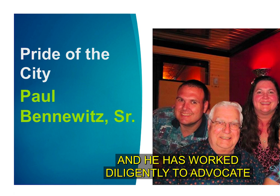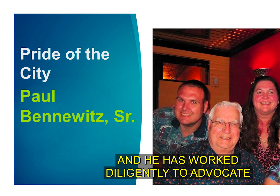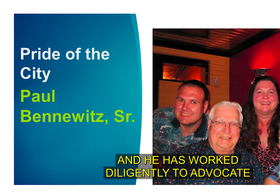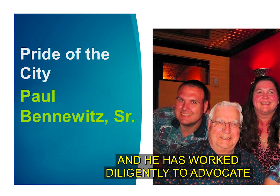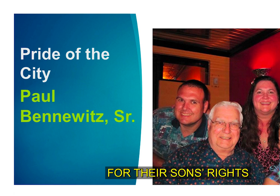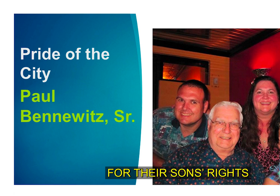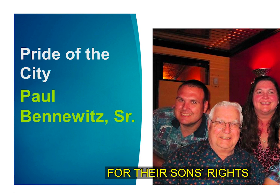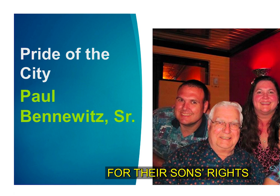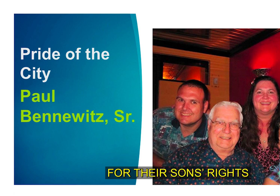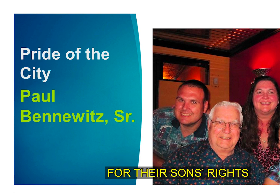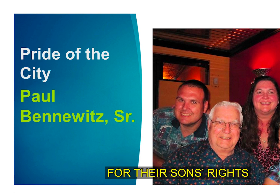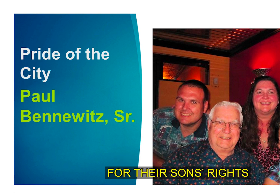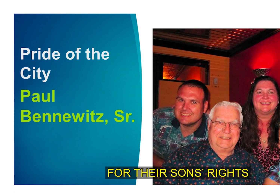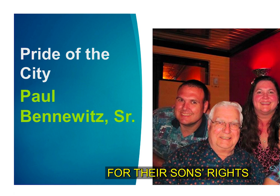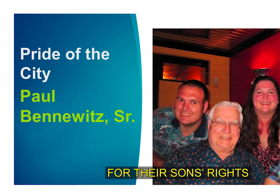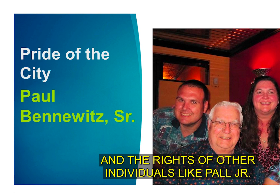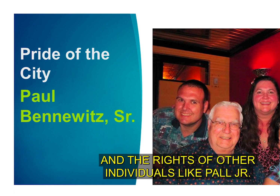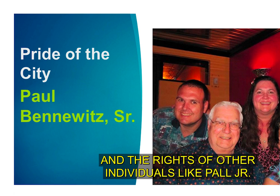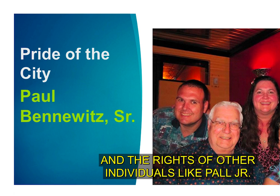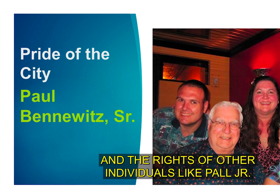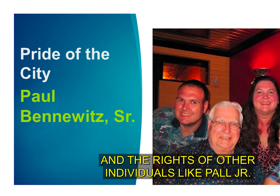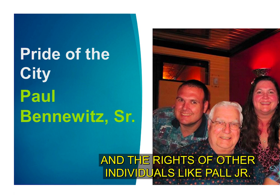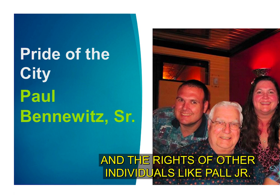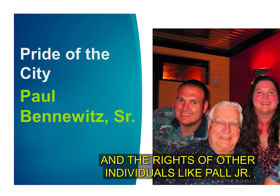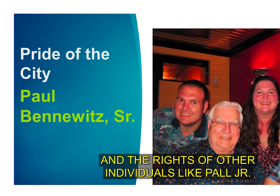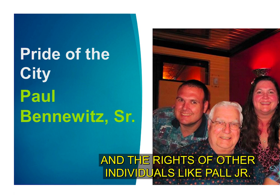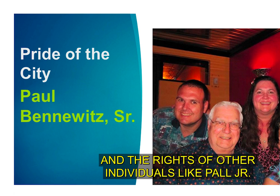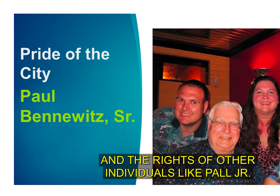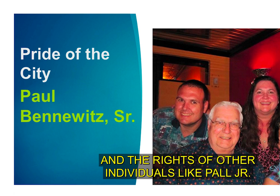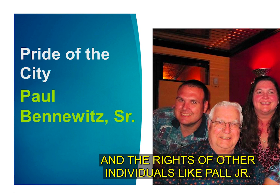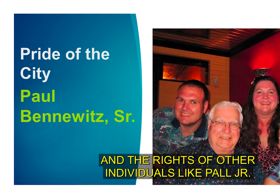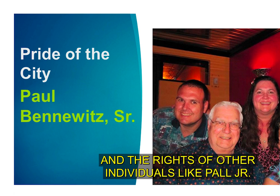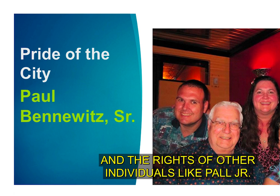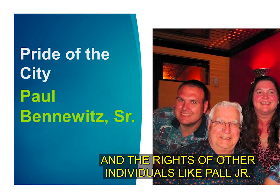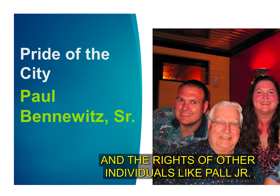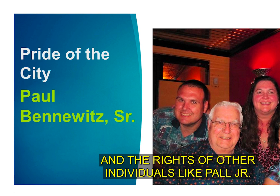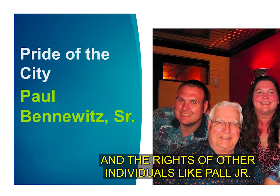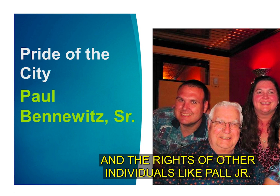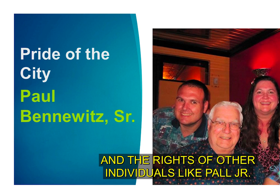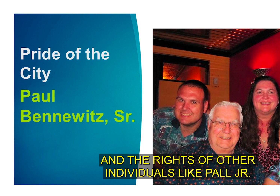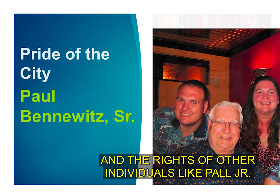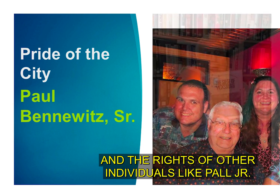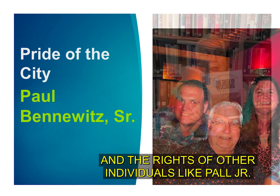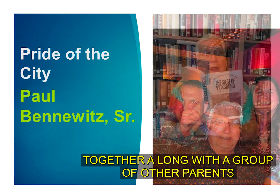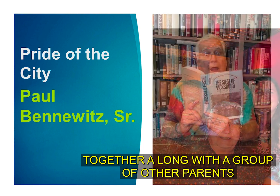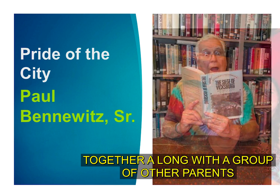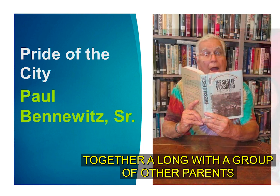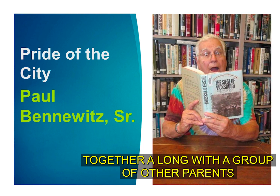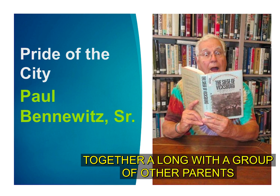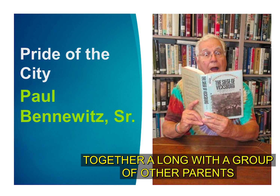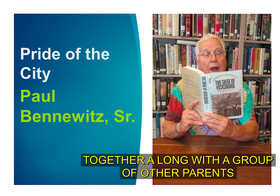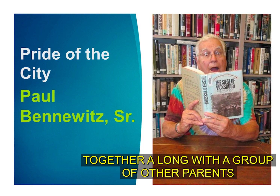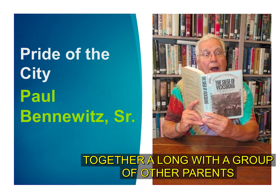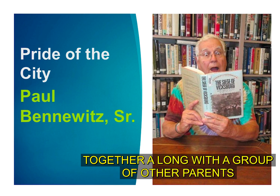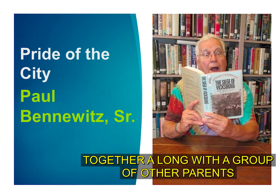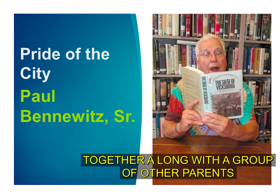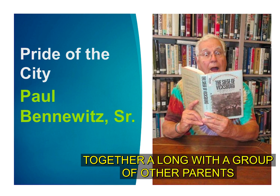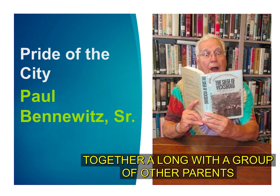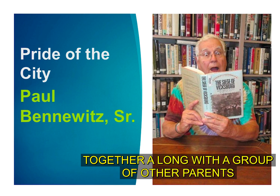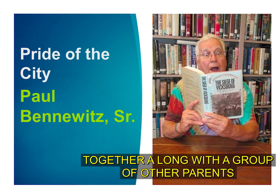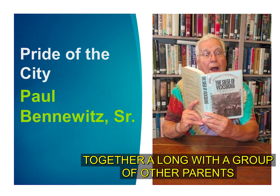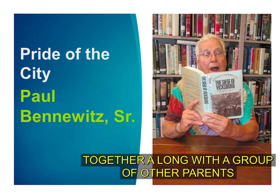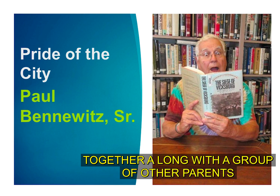advocate for their son's rights and the rights of other individuals like paul jr together along